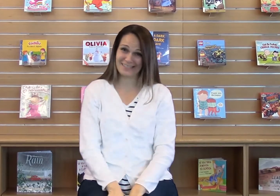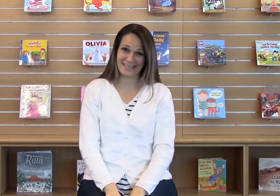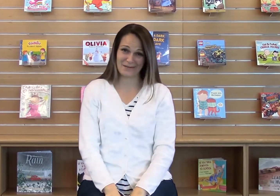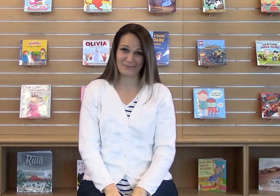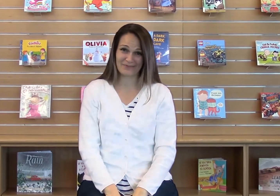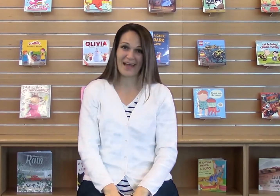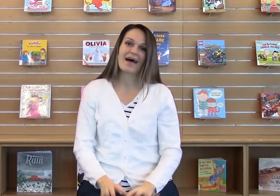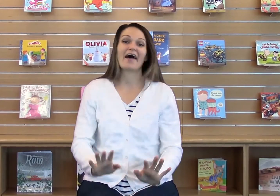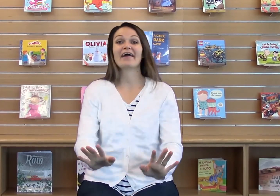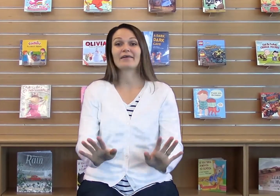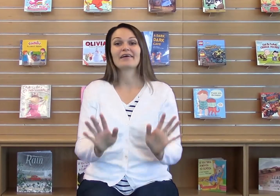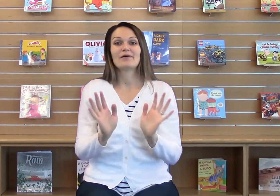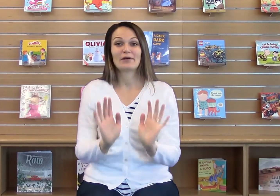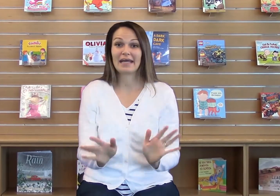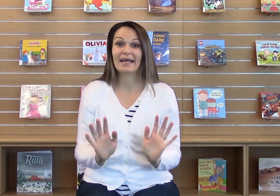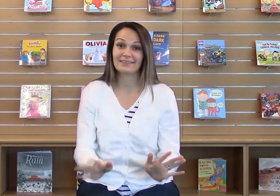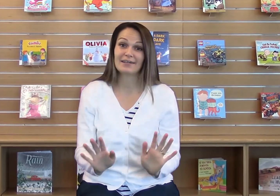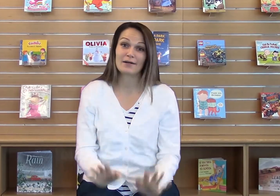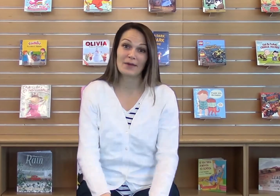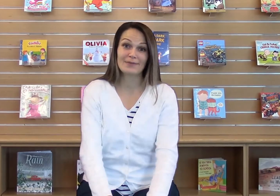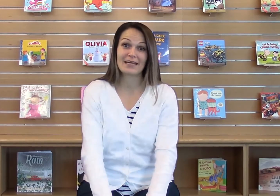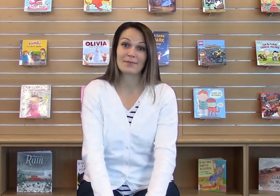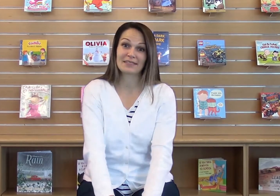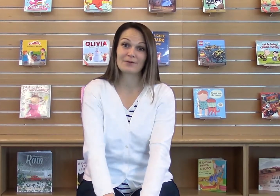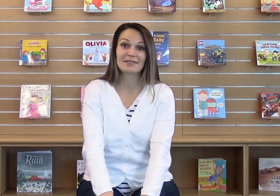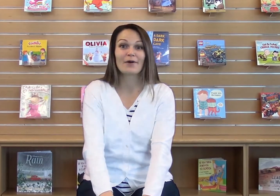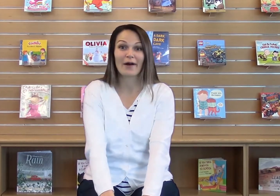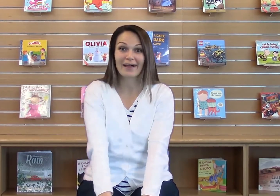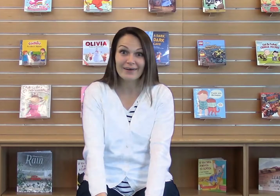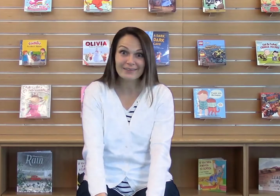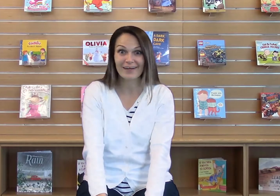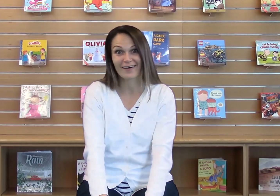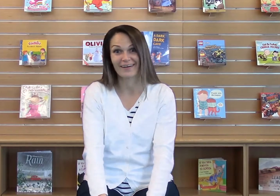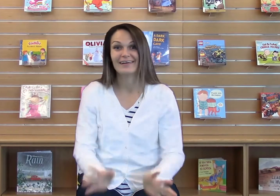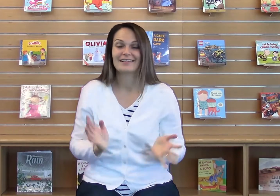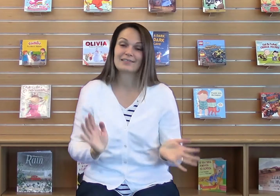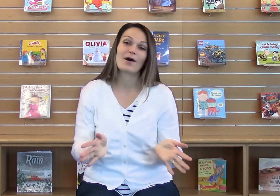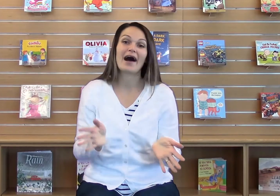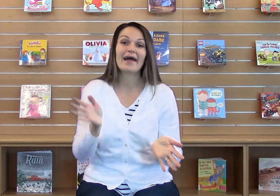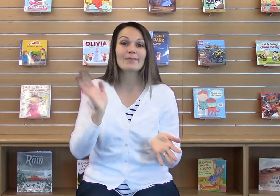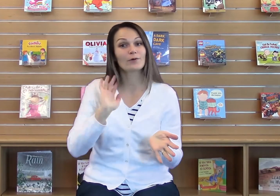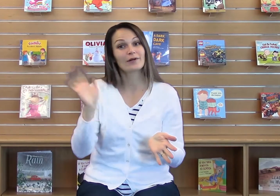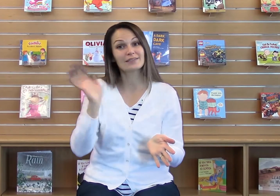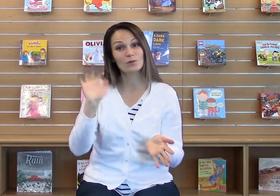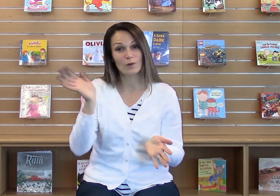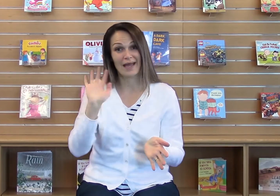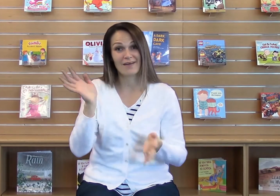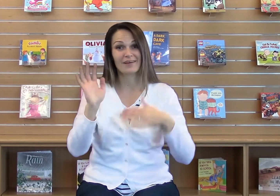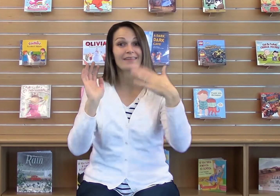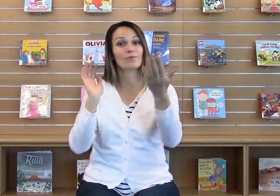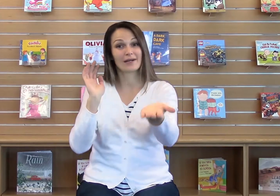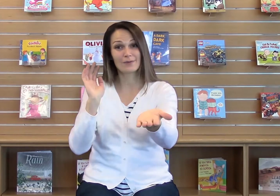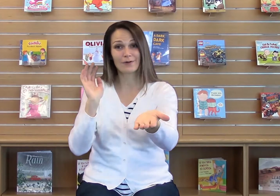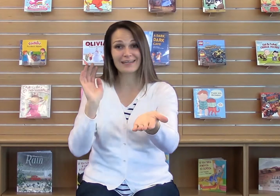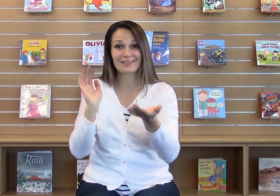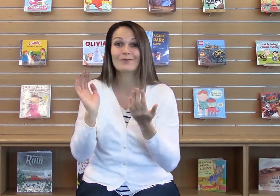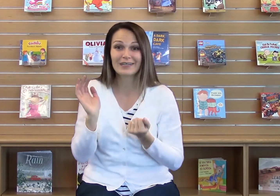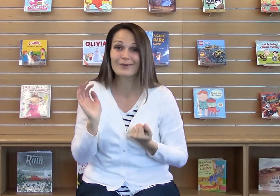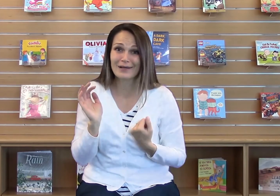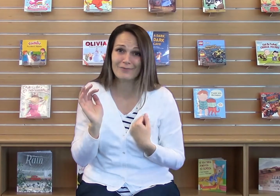to see you. Alright, we can't start baby time until we do our hello song. So I am going to wave and then when I point at you, will you wave